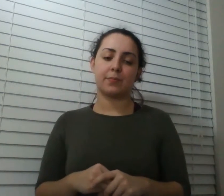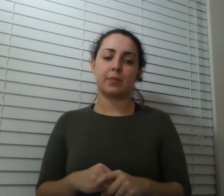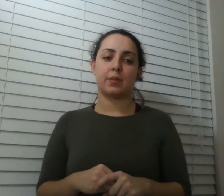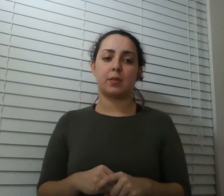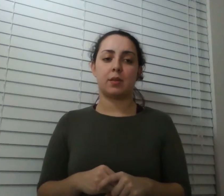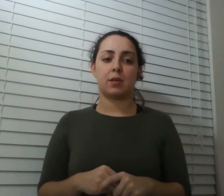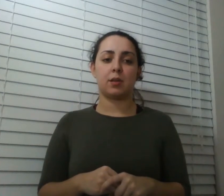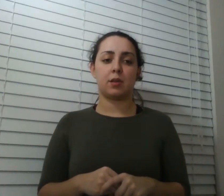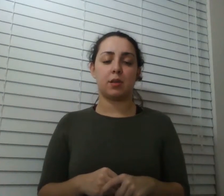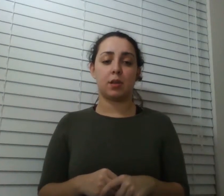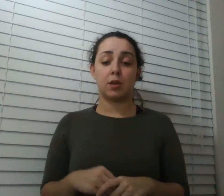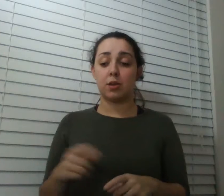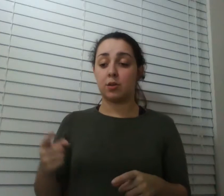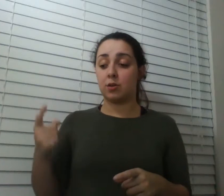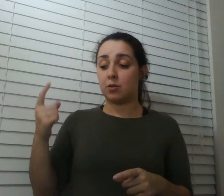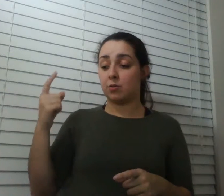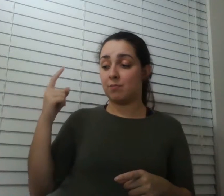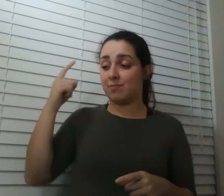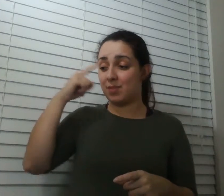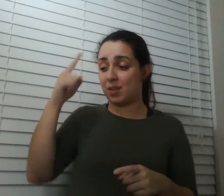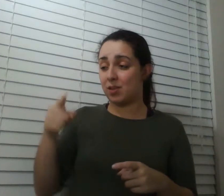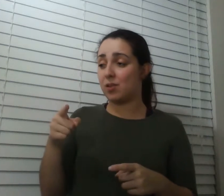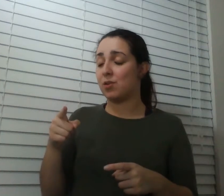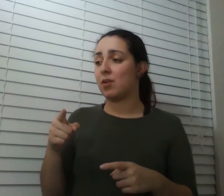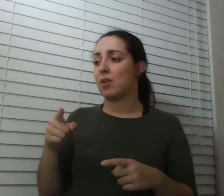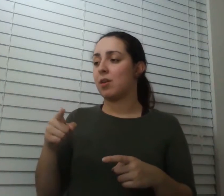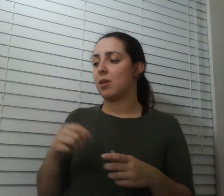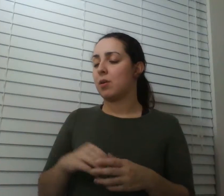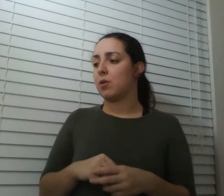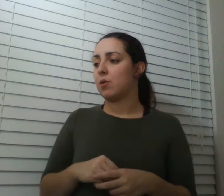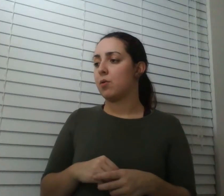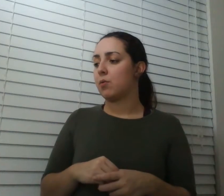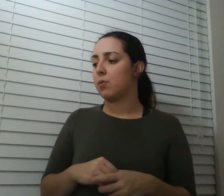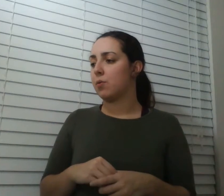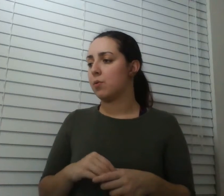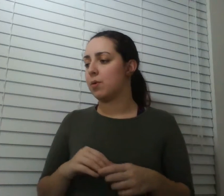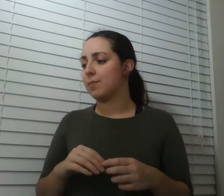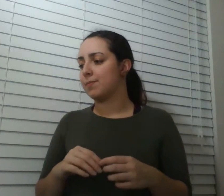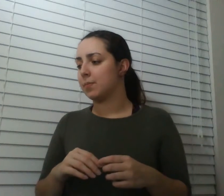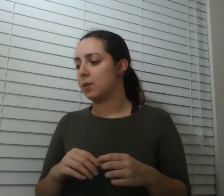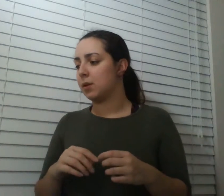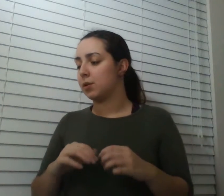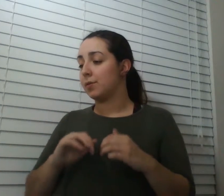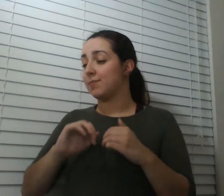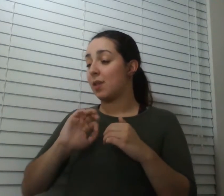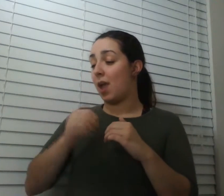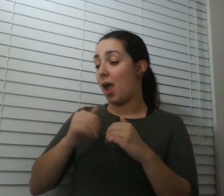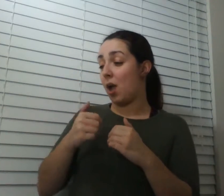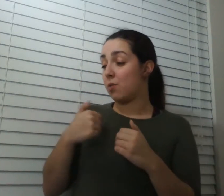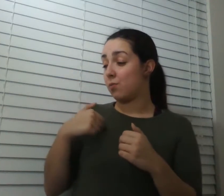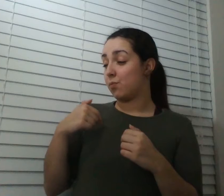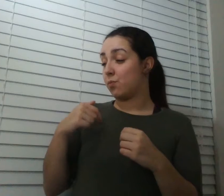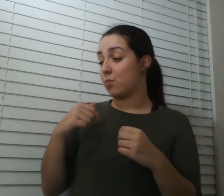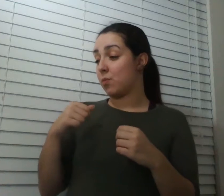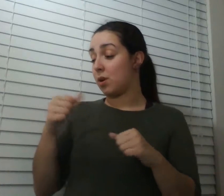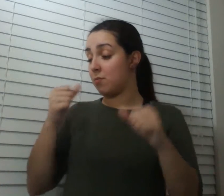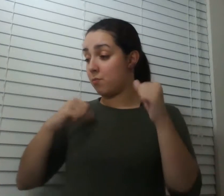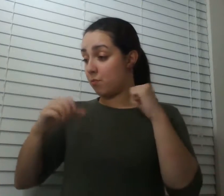do you do think do you do that do you think how we perform is how people or how we should live or does that seem silly